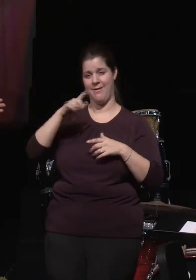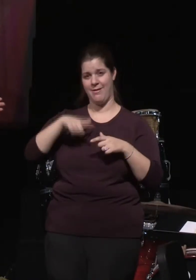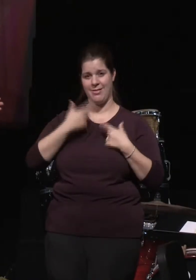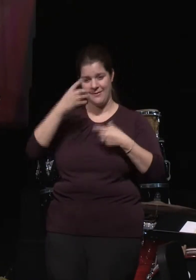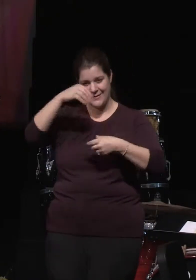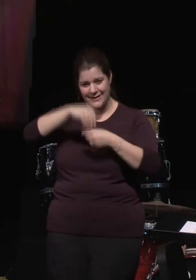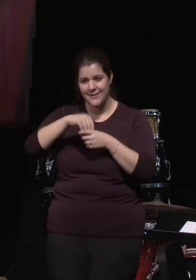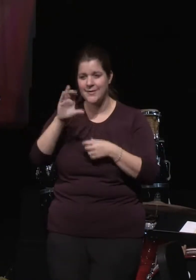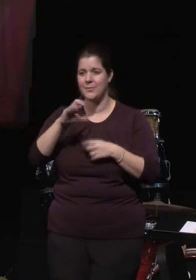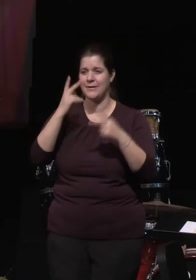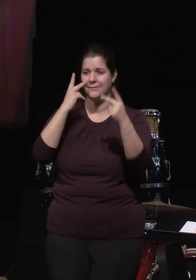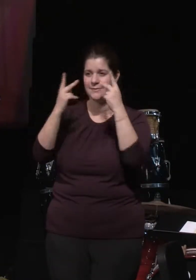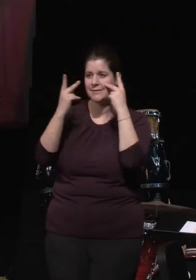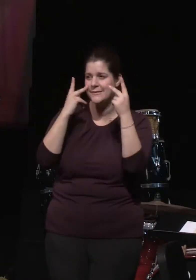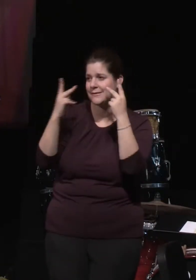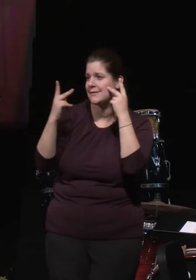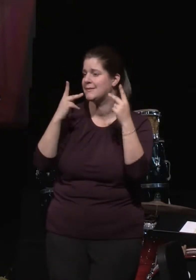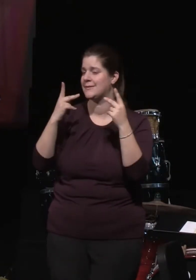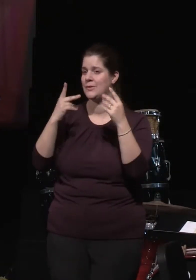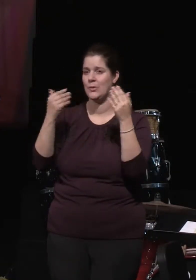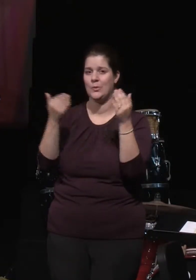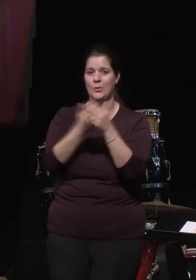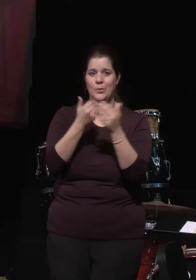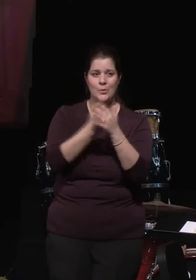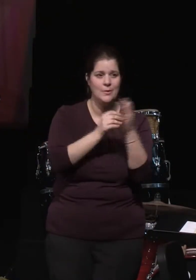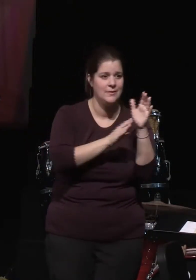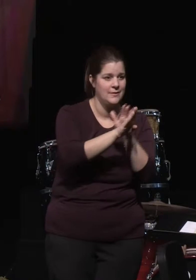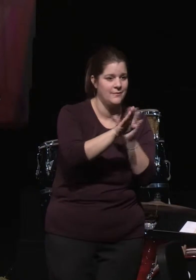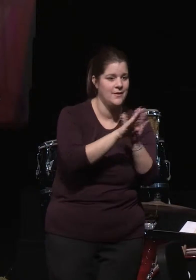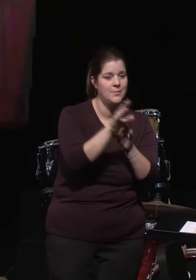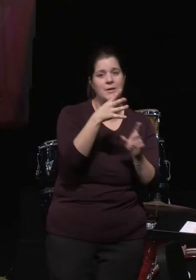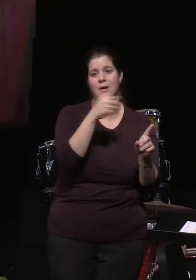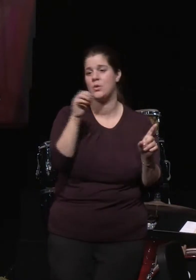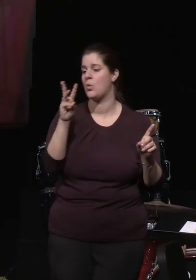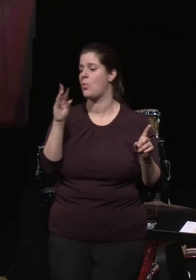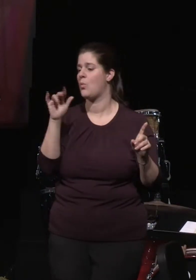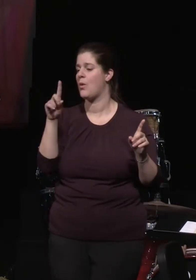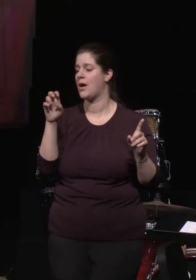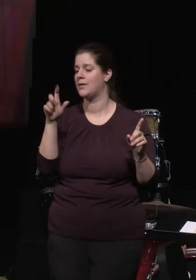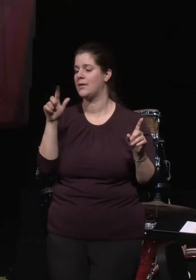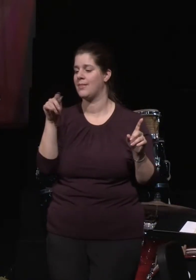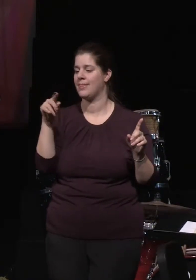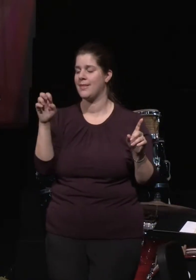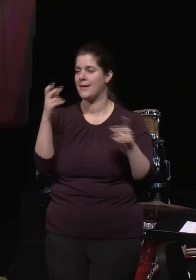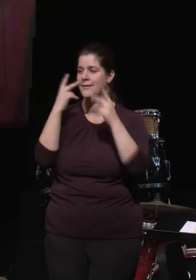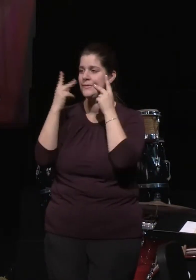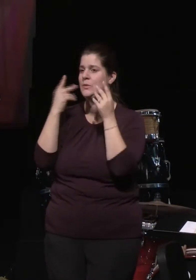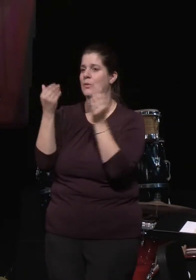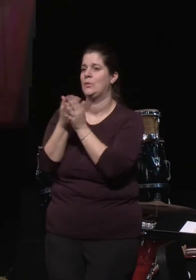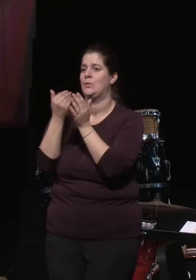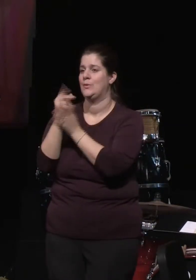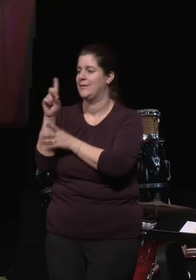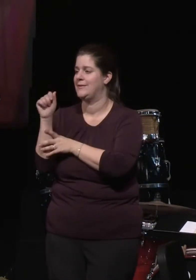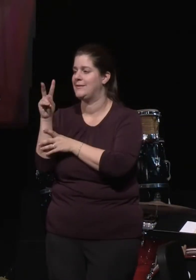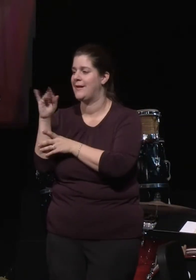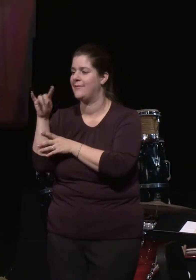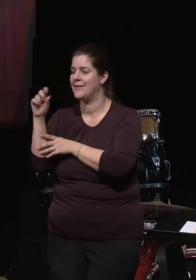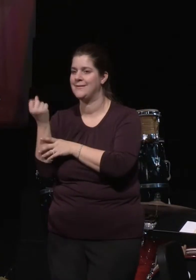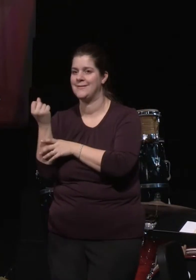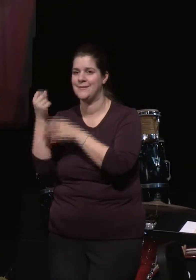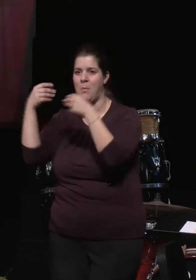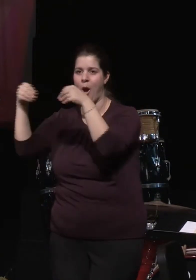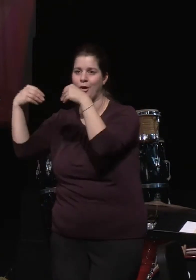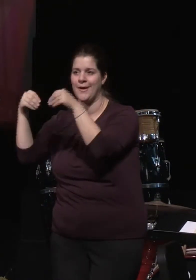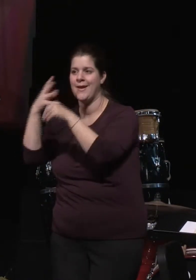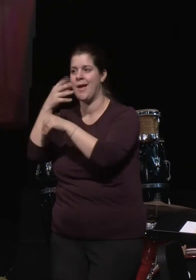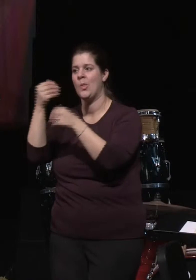development. I'm also, on this hand, touching the Wild Lake Village Center and seeing the new Davids and waiting for the new apartments. These